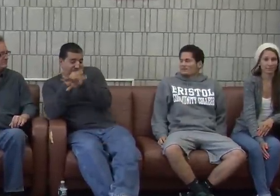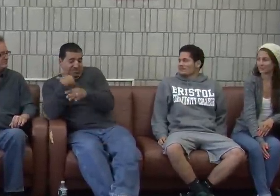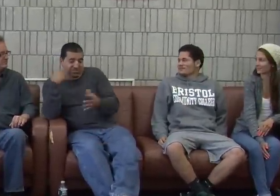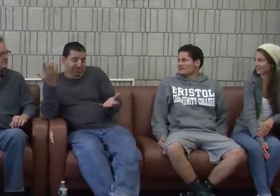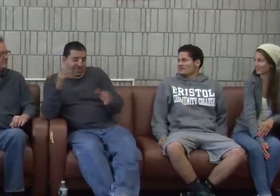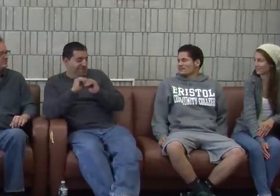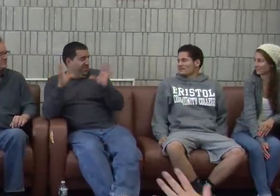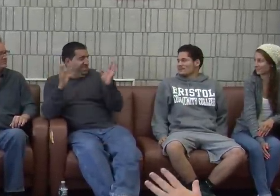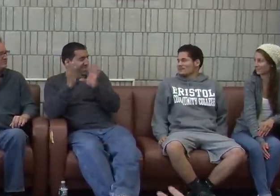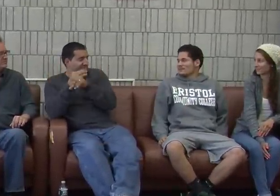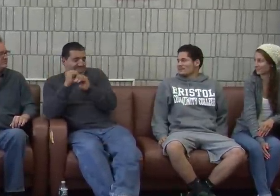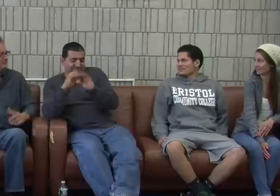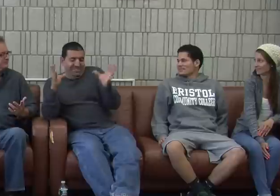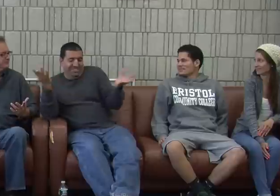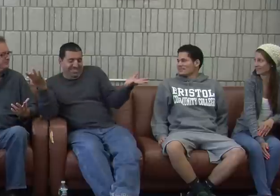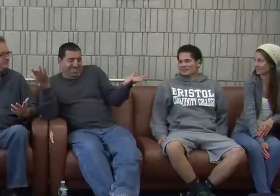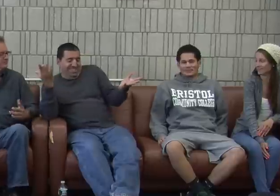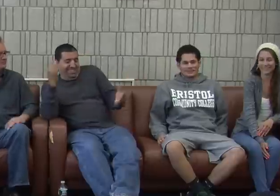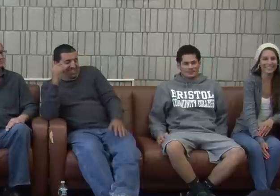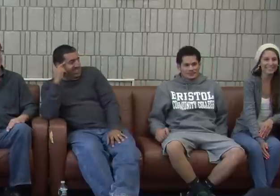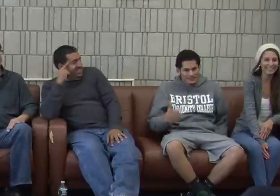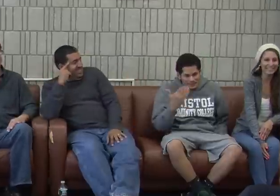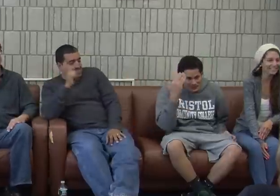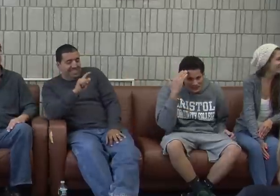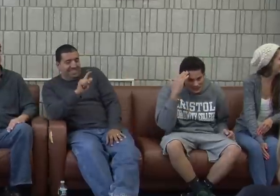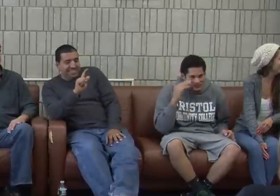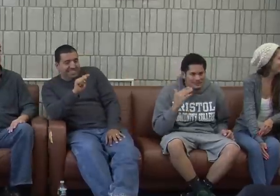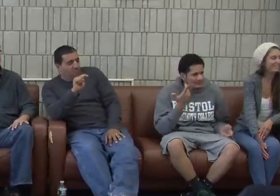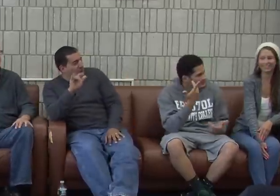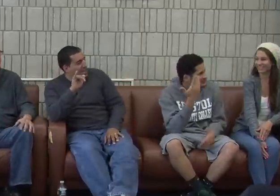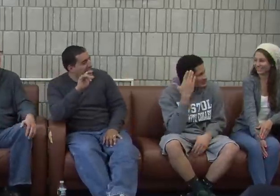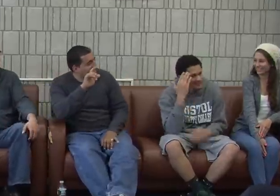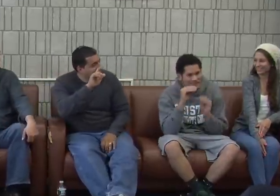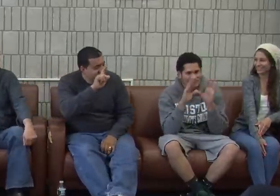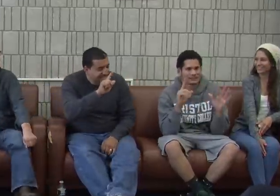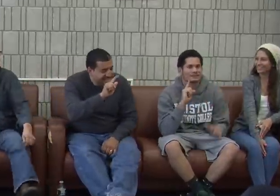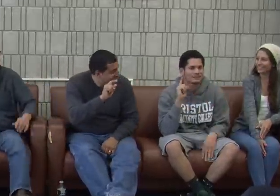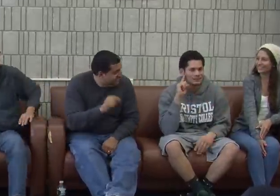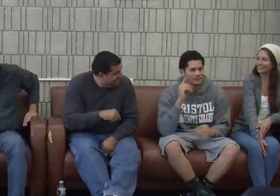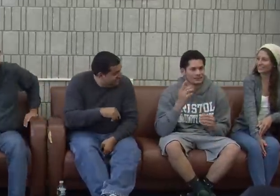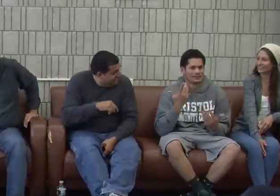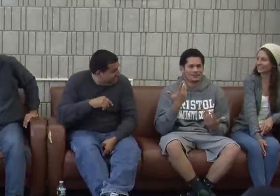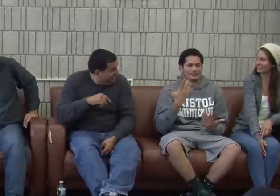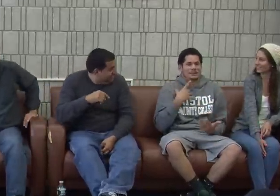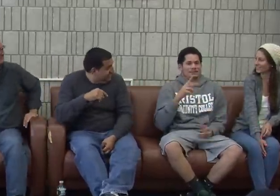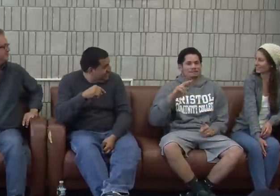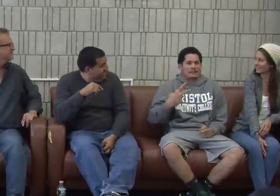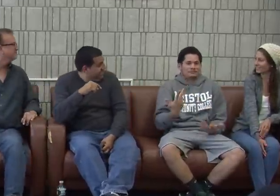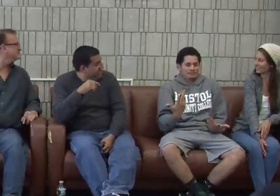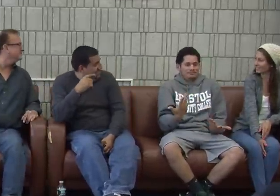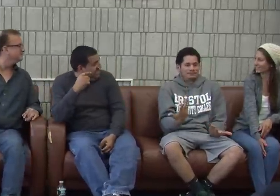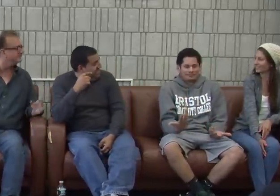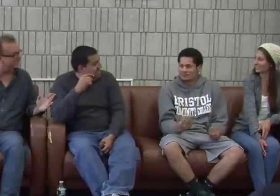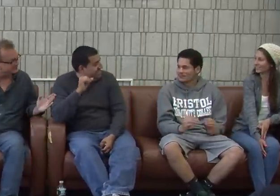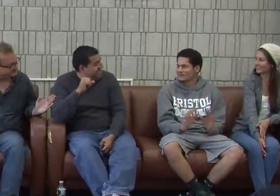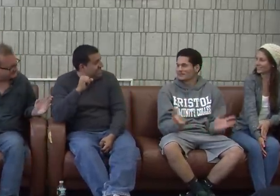No, no. I'm saying no. Jose is saying, oh, obviously, a video phone for ordering a pizza. You don't need the TTY for that. Josh